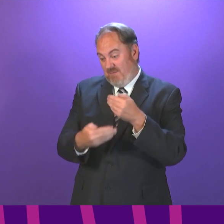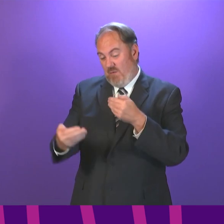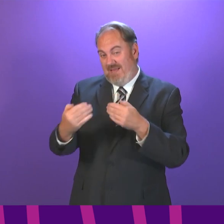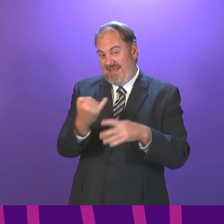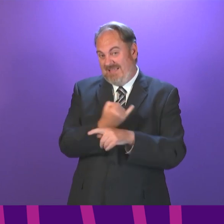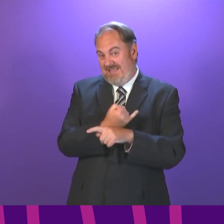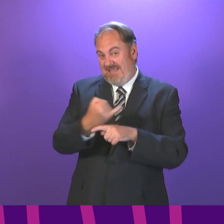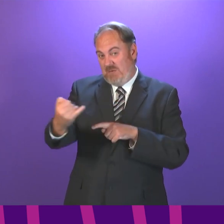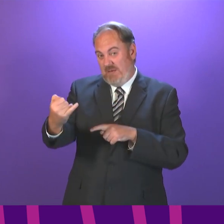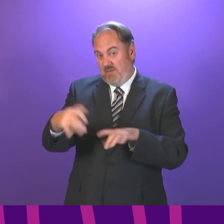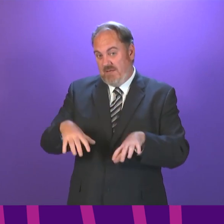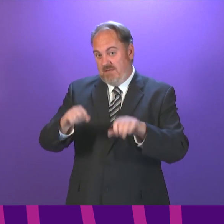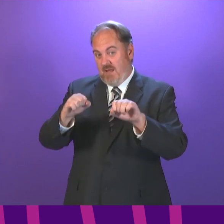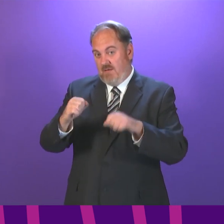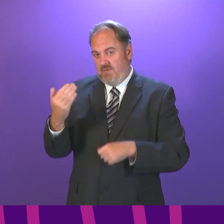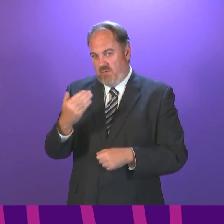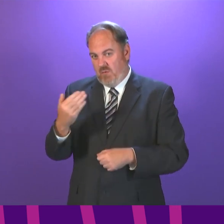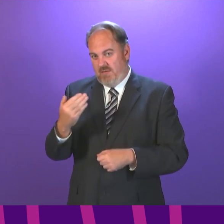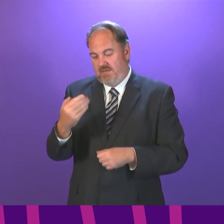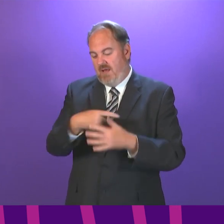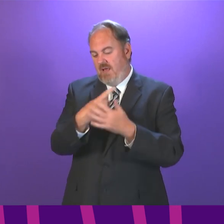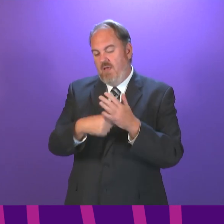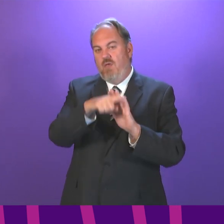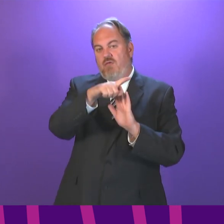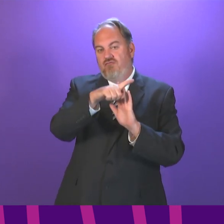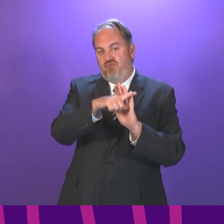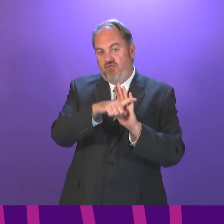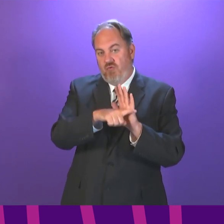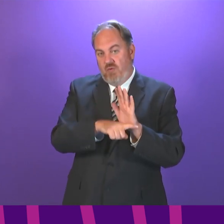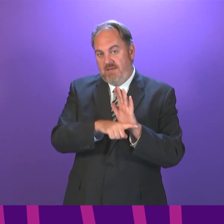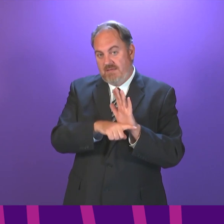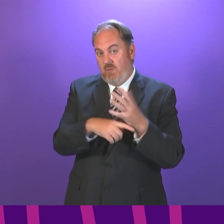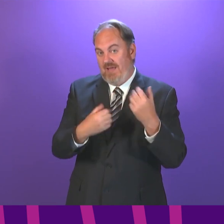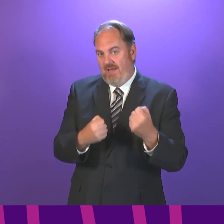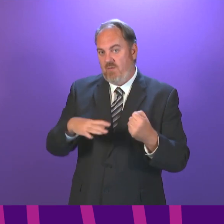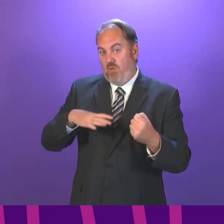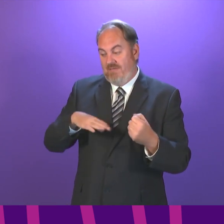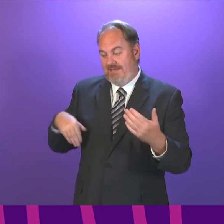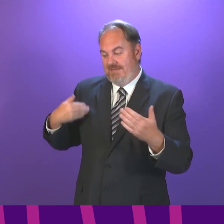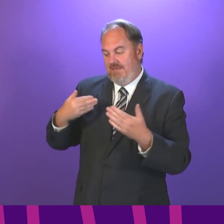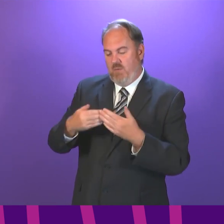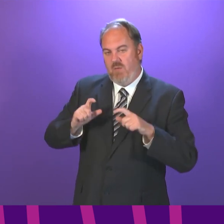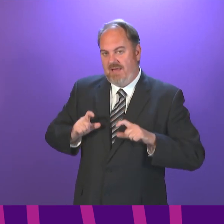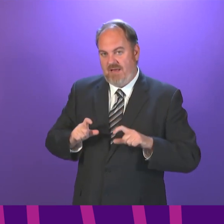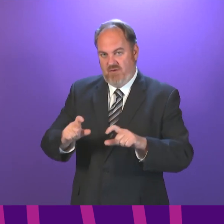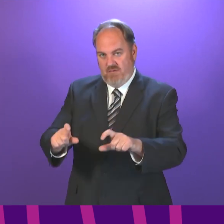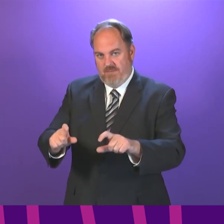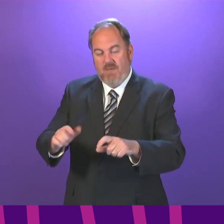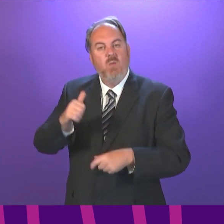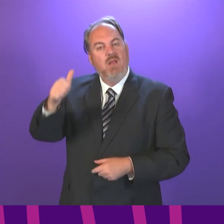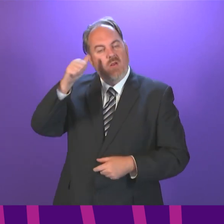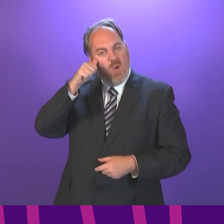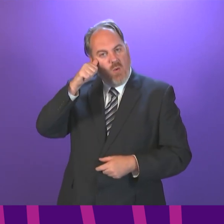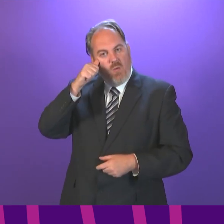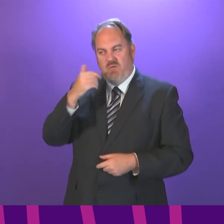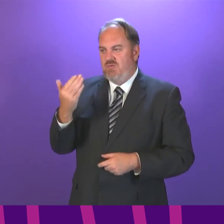academic term, most of the other mitigations that are currently in place in schools. This also reflects the unique environment of schools,